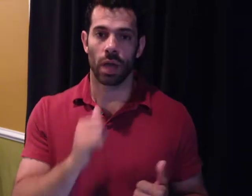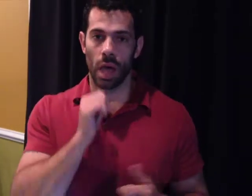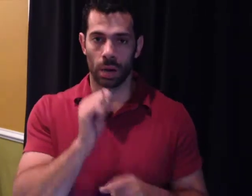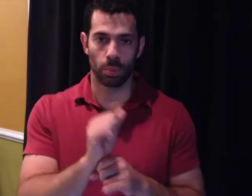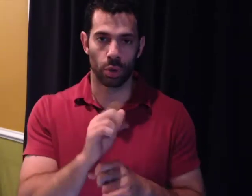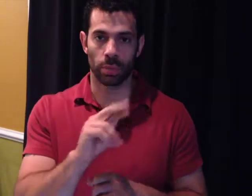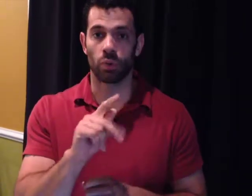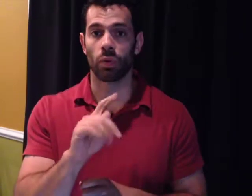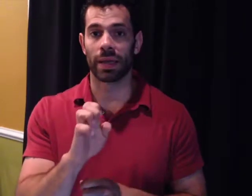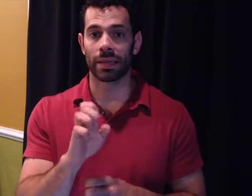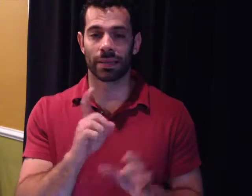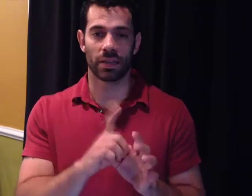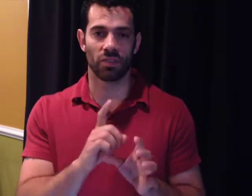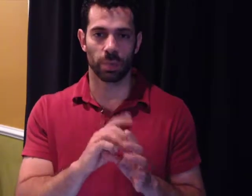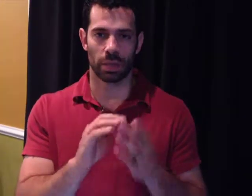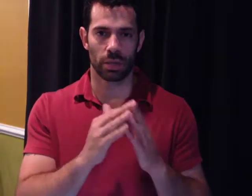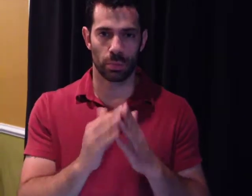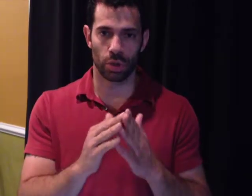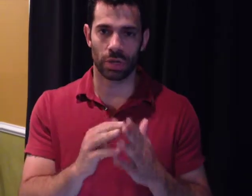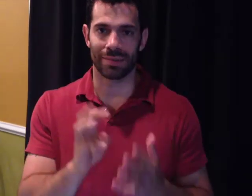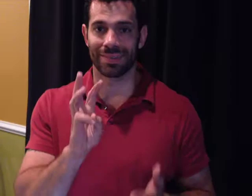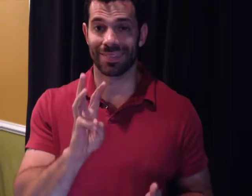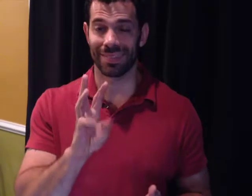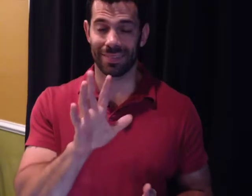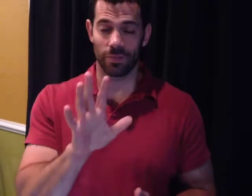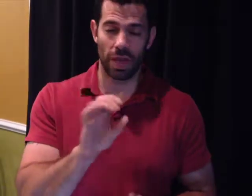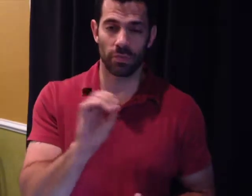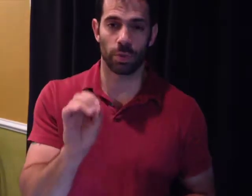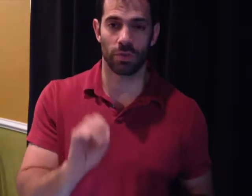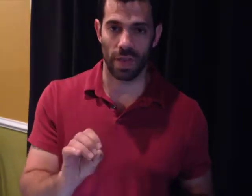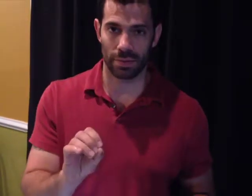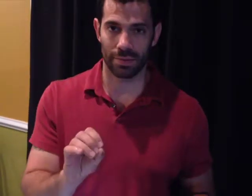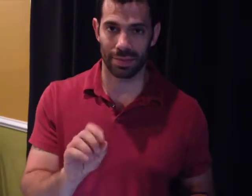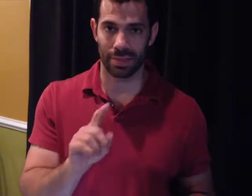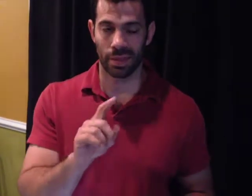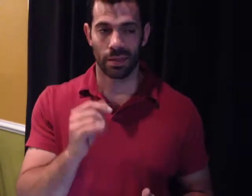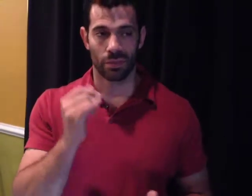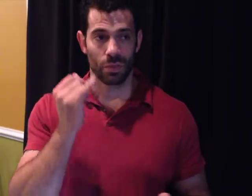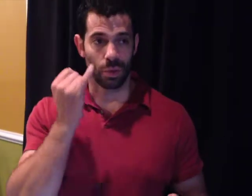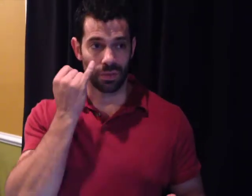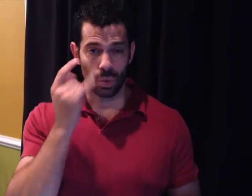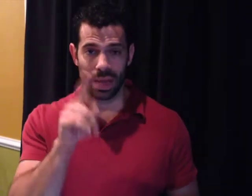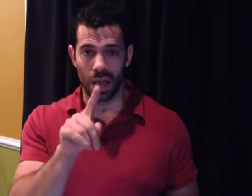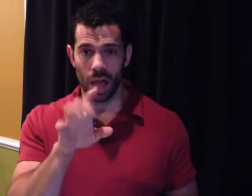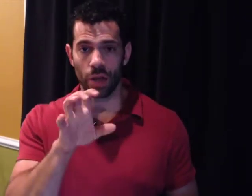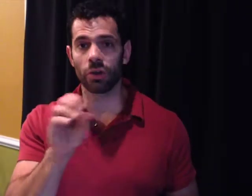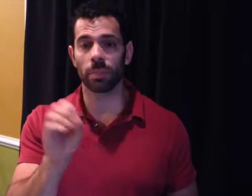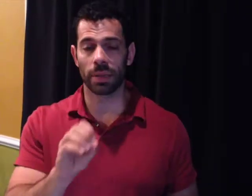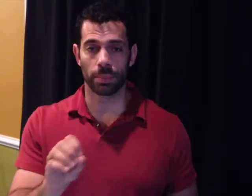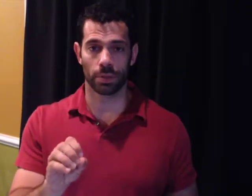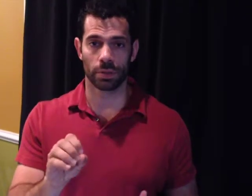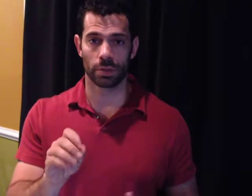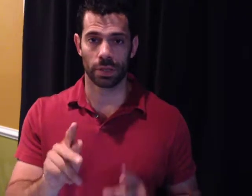unemployment rate in the disability community is at 65%. So if you had 100 people that